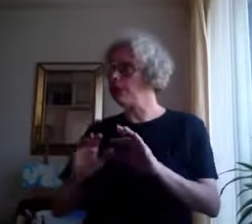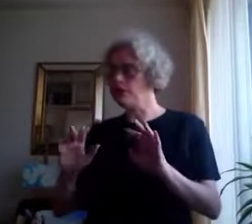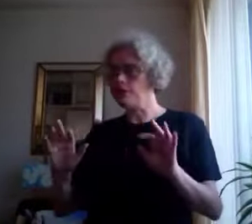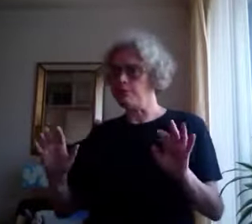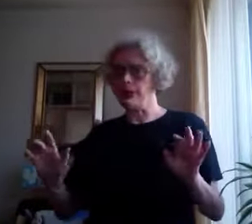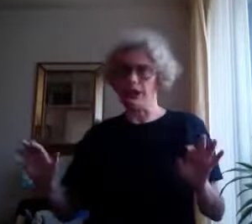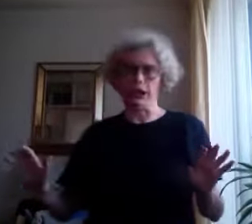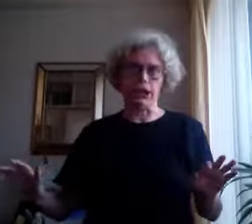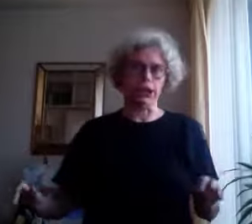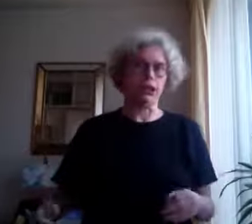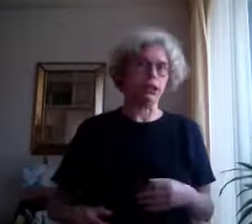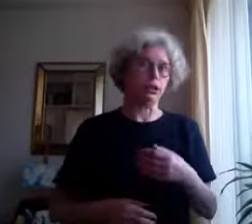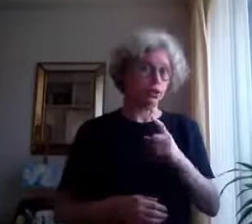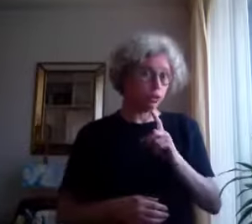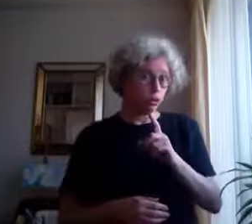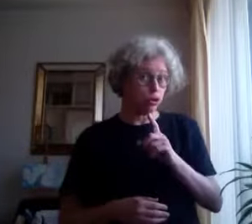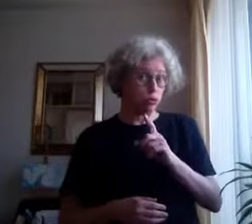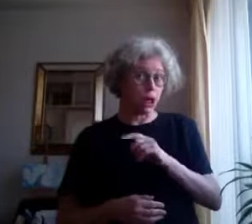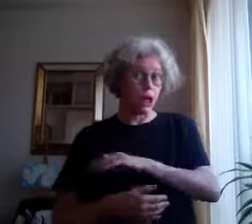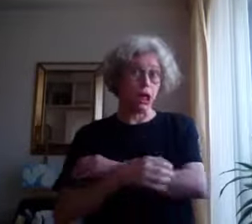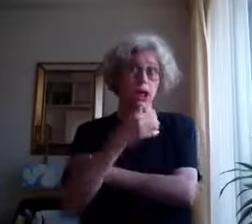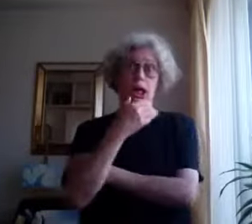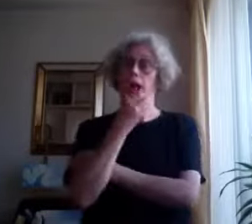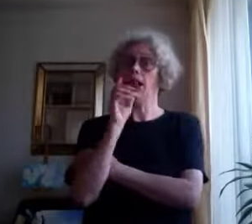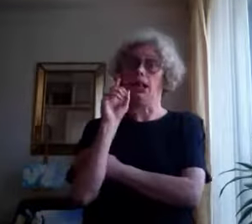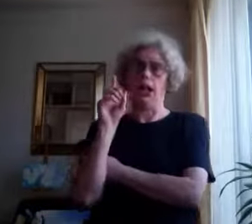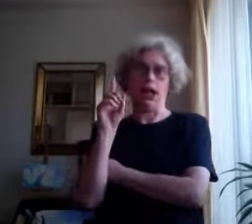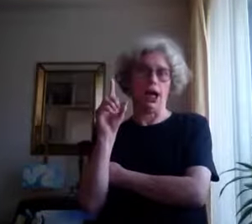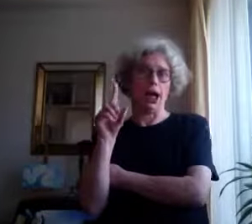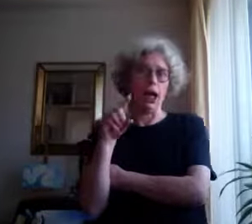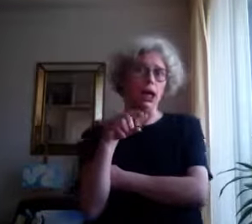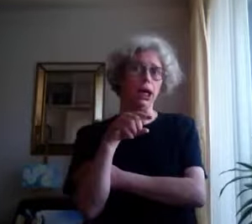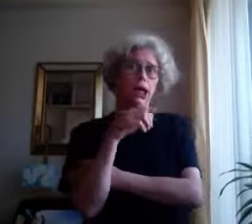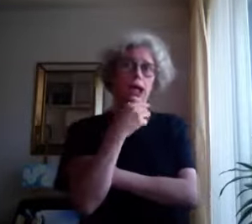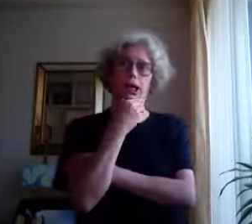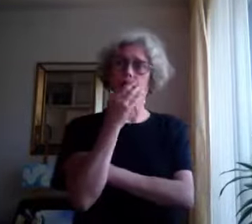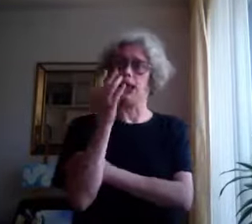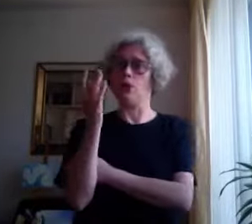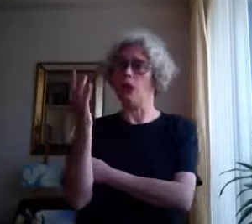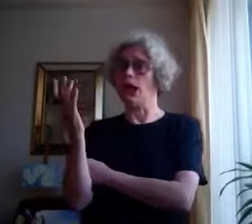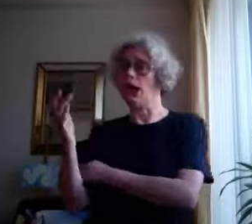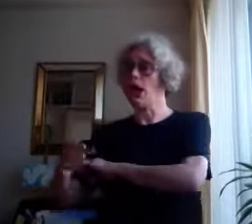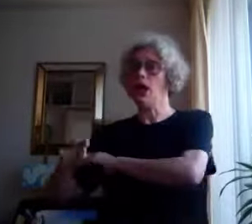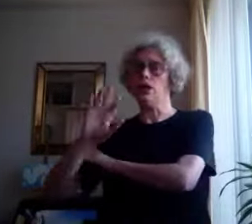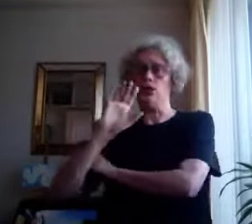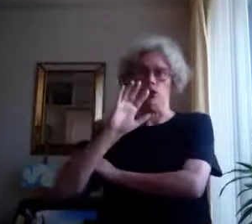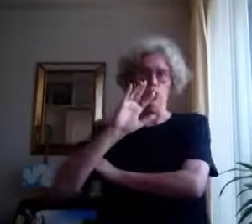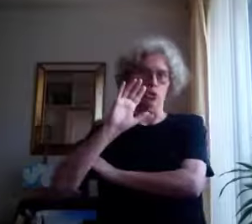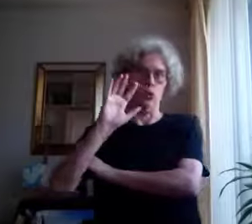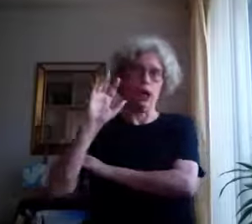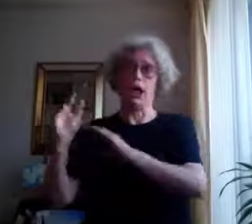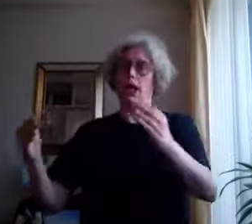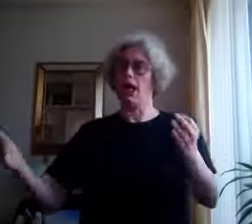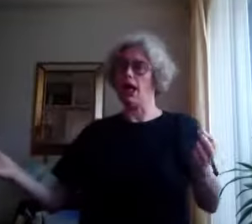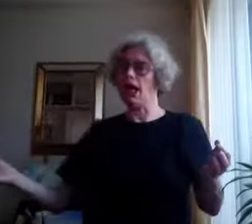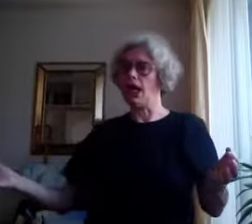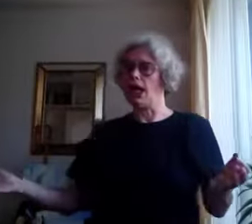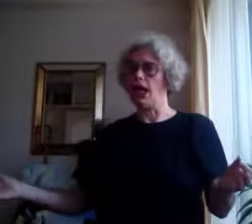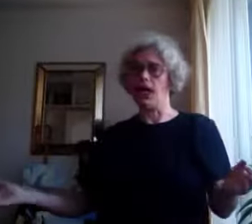you mean goodbye. Line away, do ahead